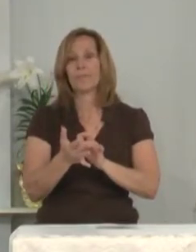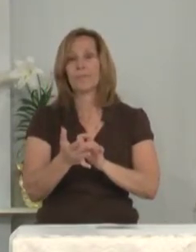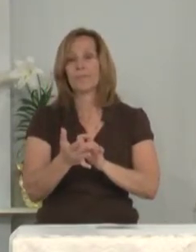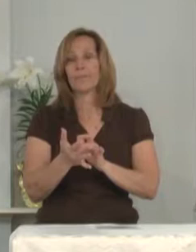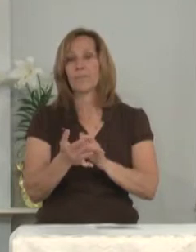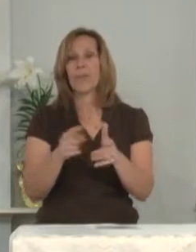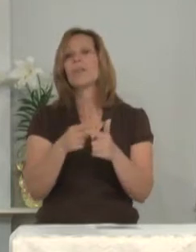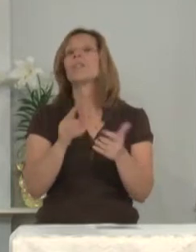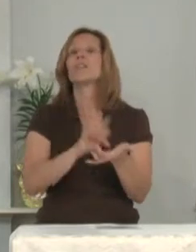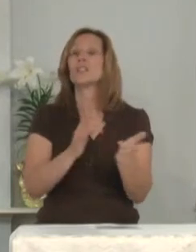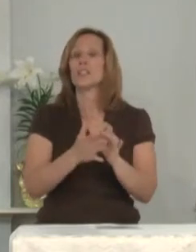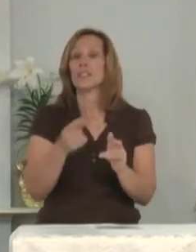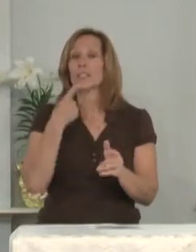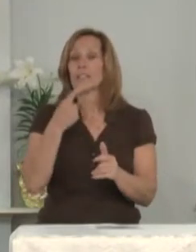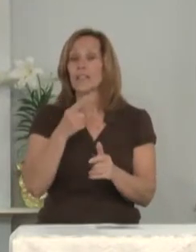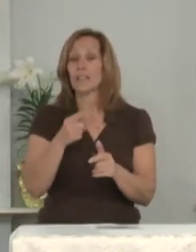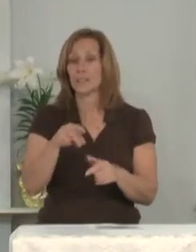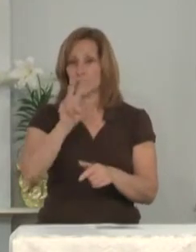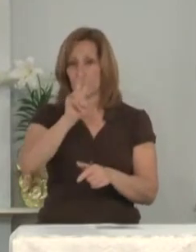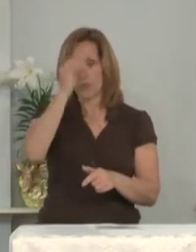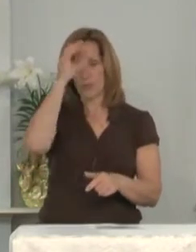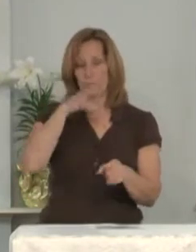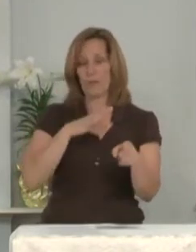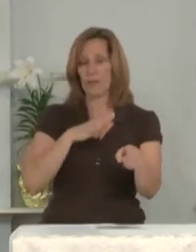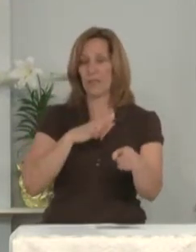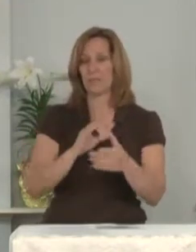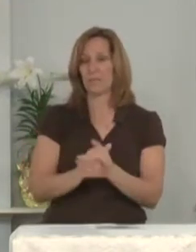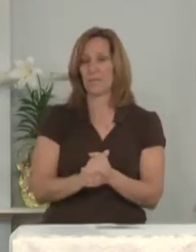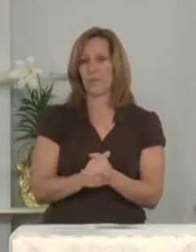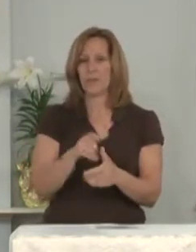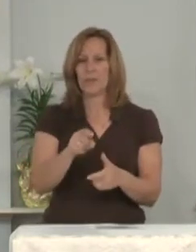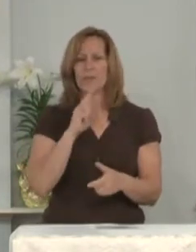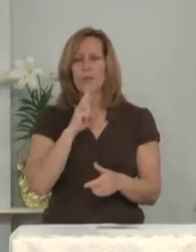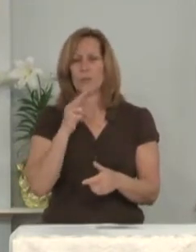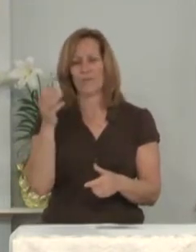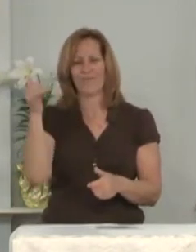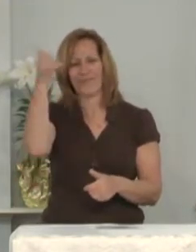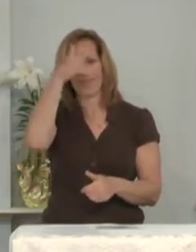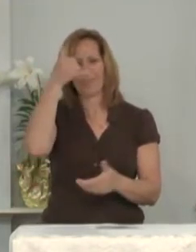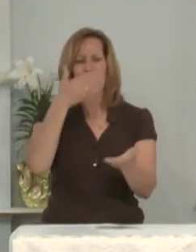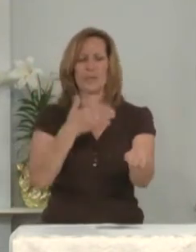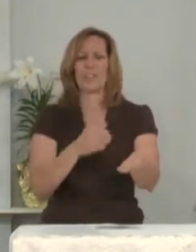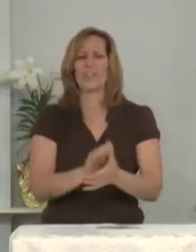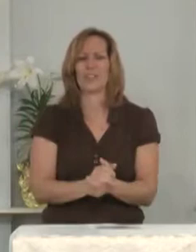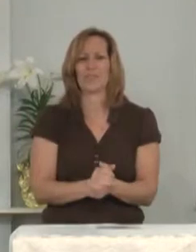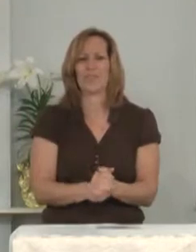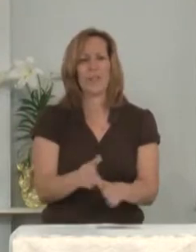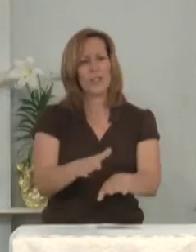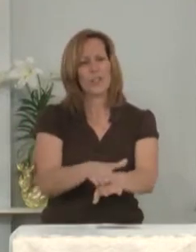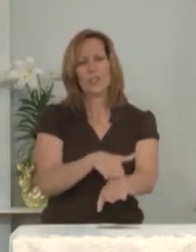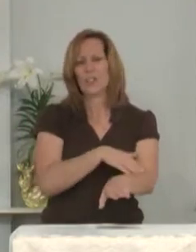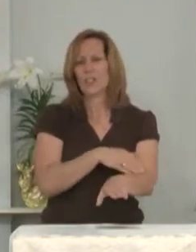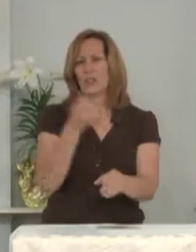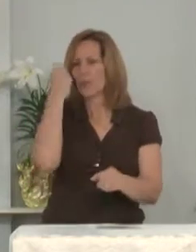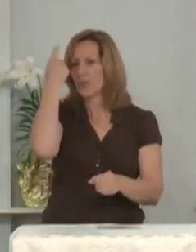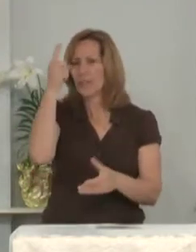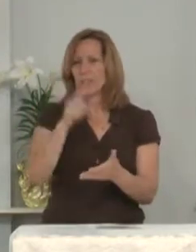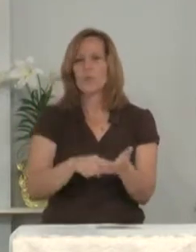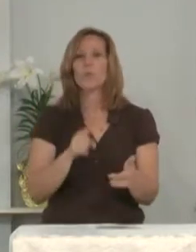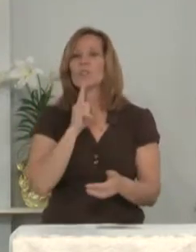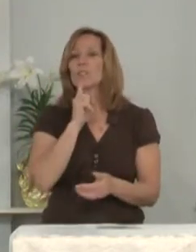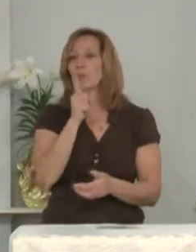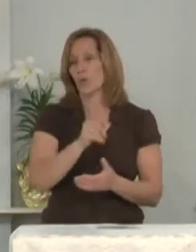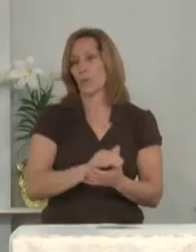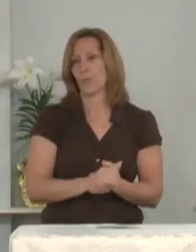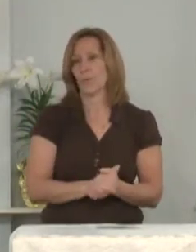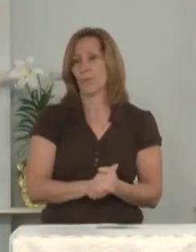Then Jesus said to the two men, you are foolish and slow to realize what is true.